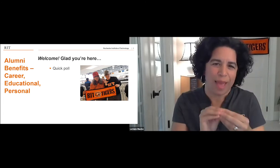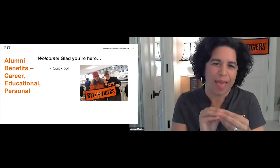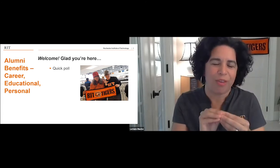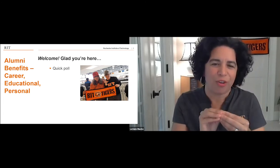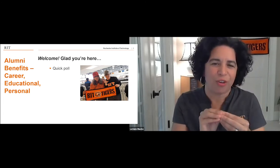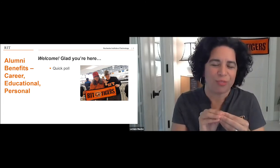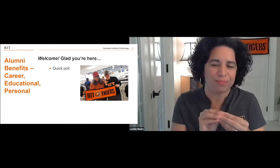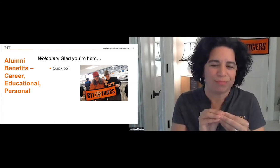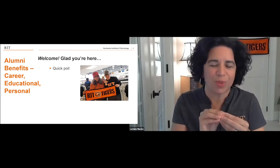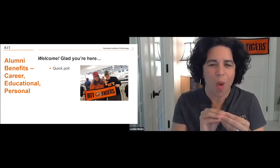all together.